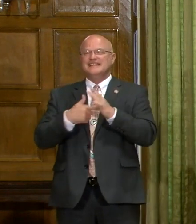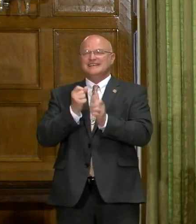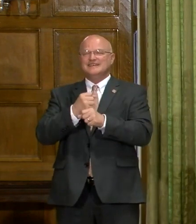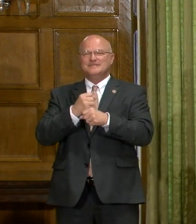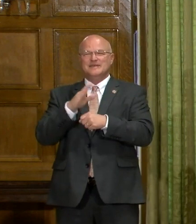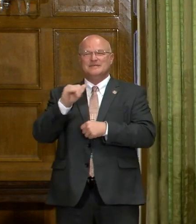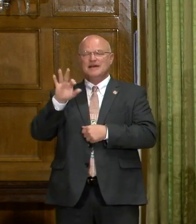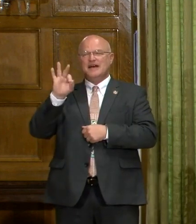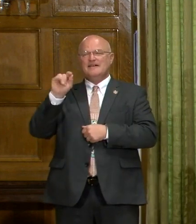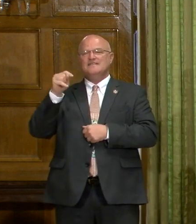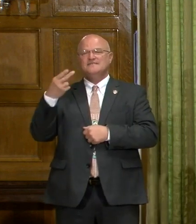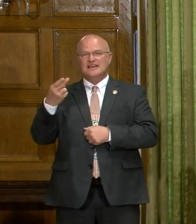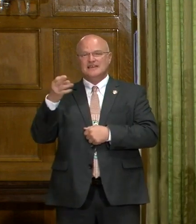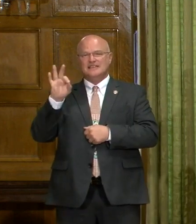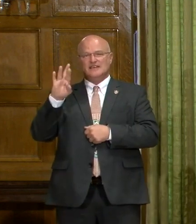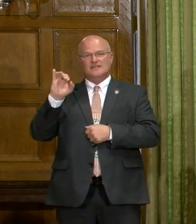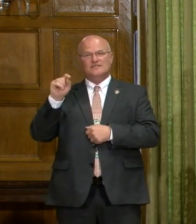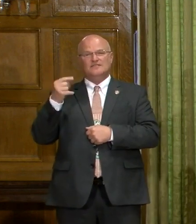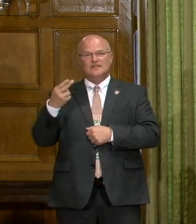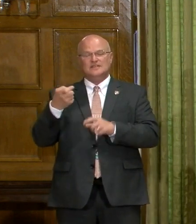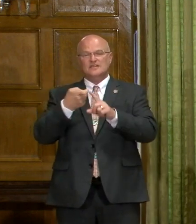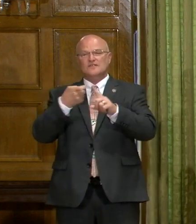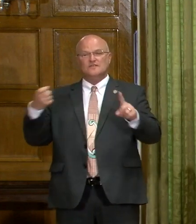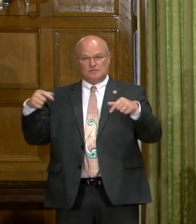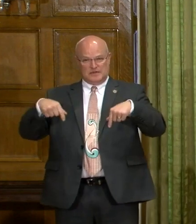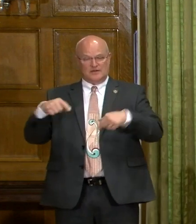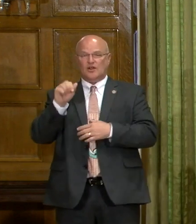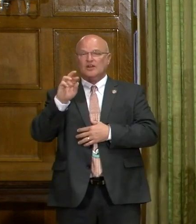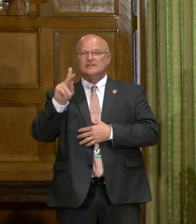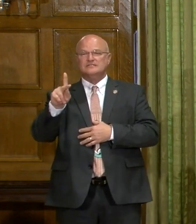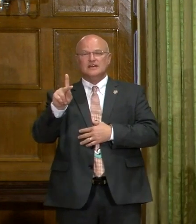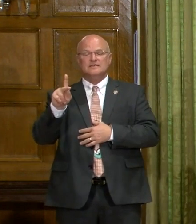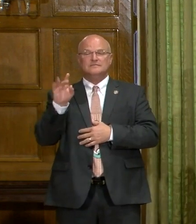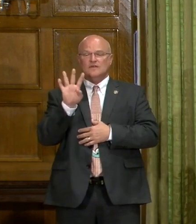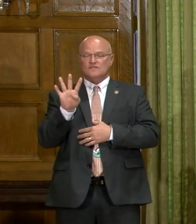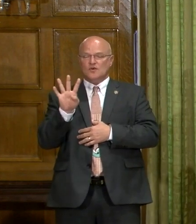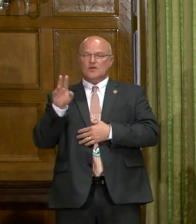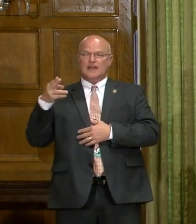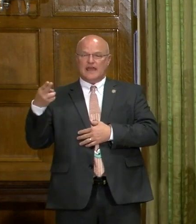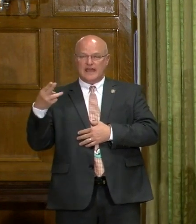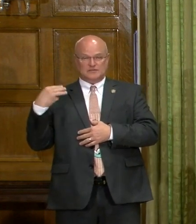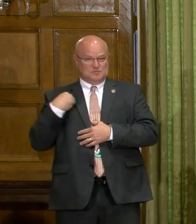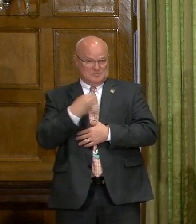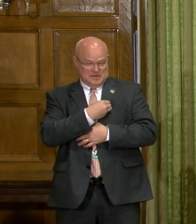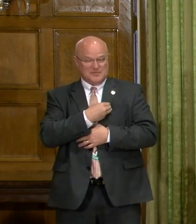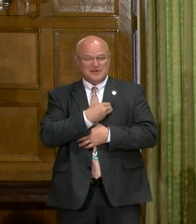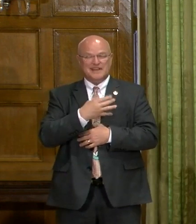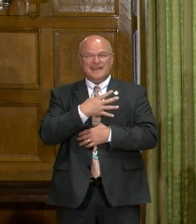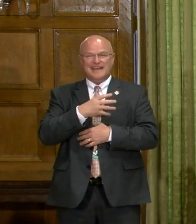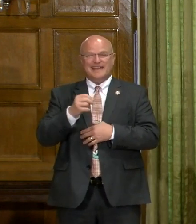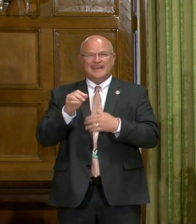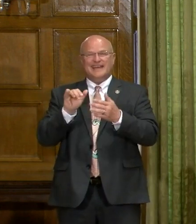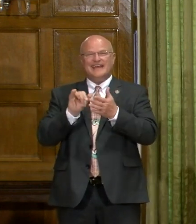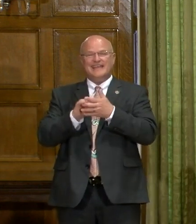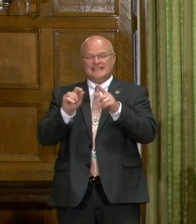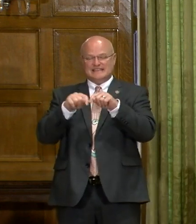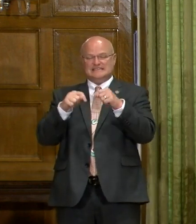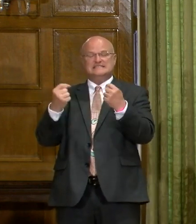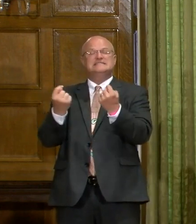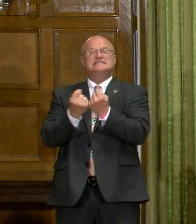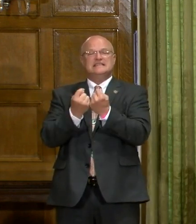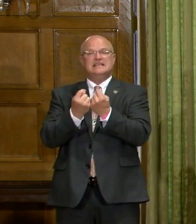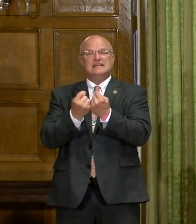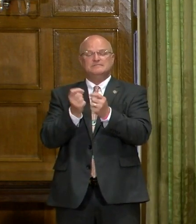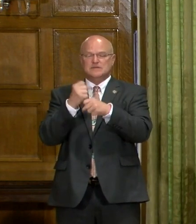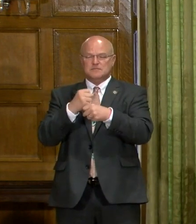Faith Fritch of Hiawassee, Arkansas. She's a 4H member and the teams